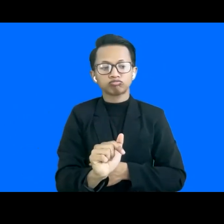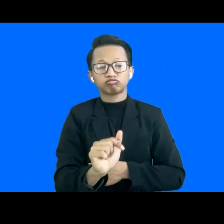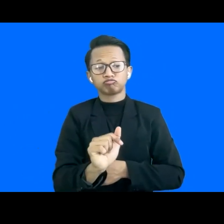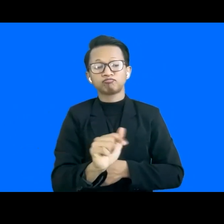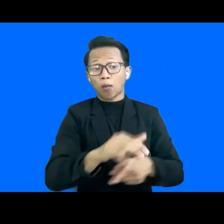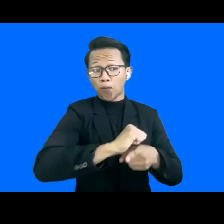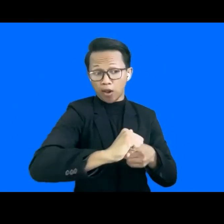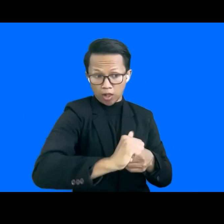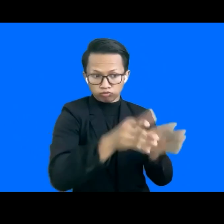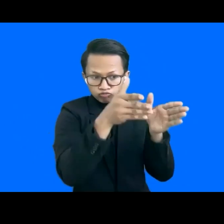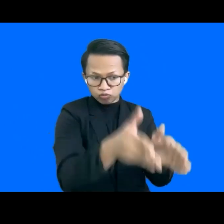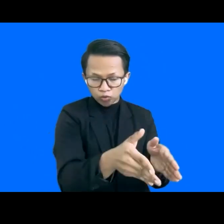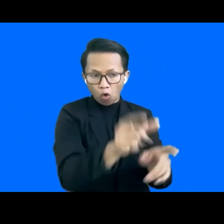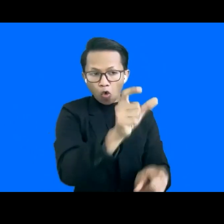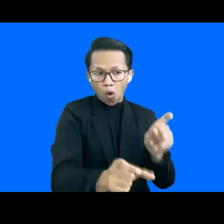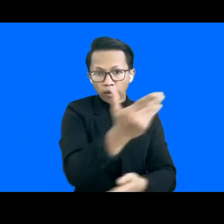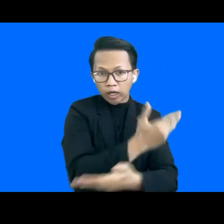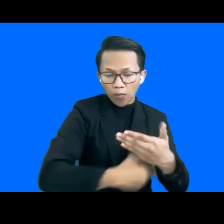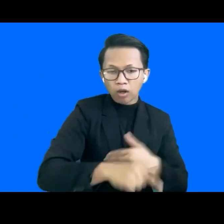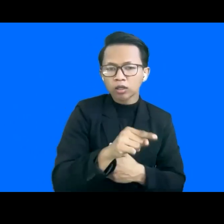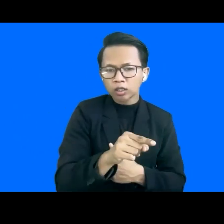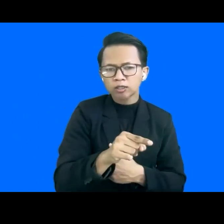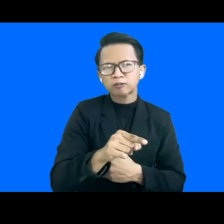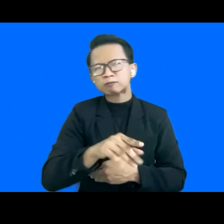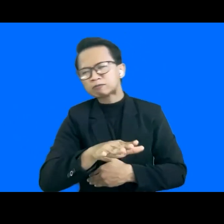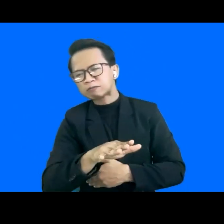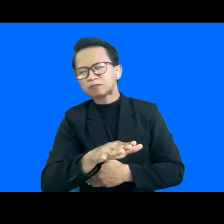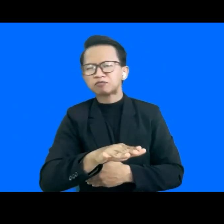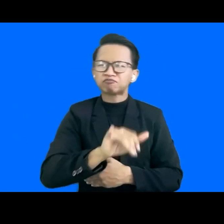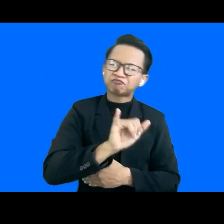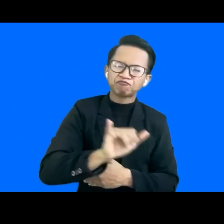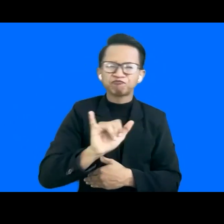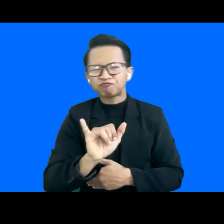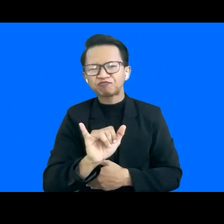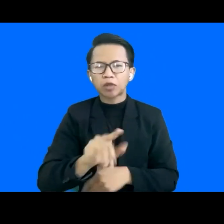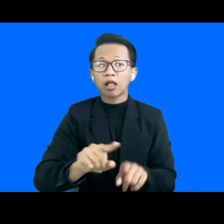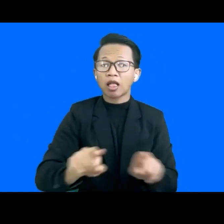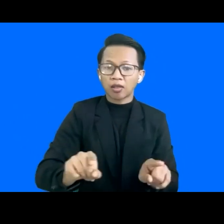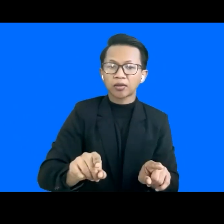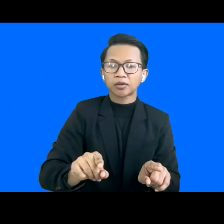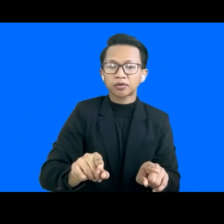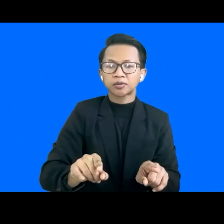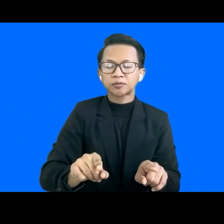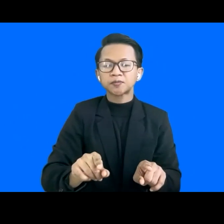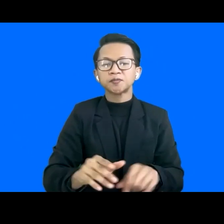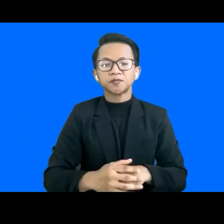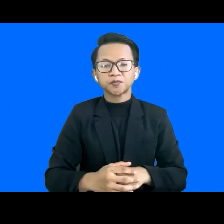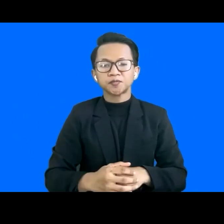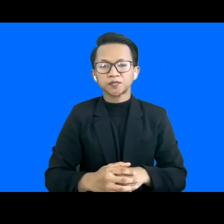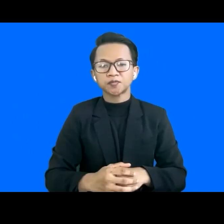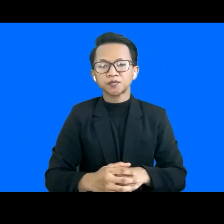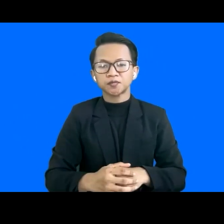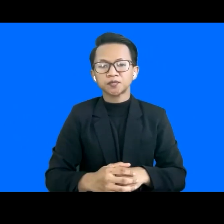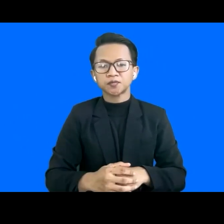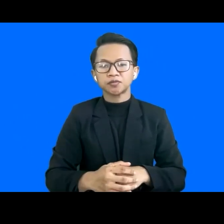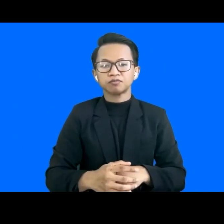fee is mostly, I can say like, yes, they're skills that won't match in this fast